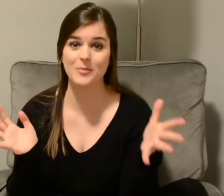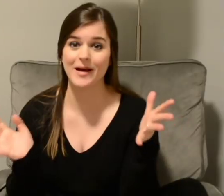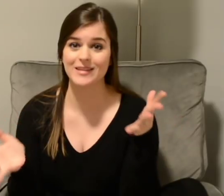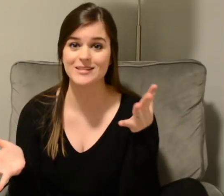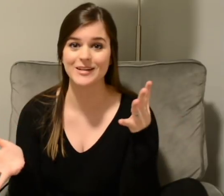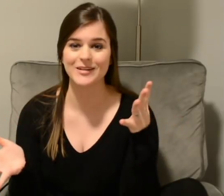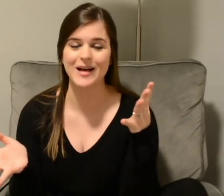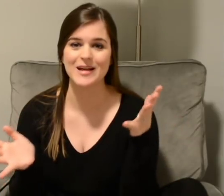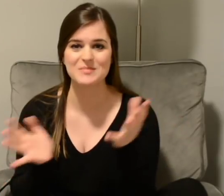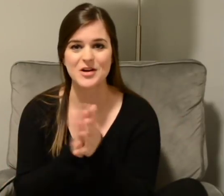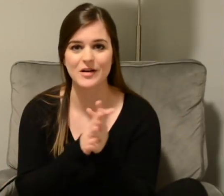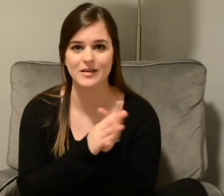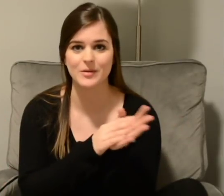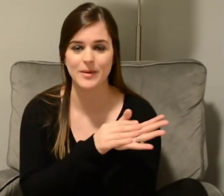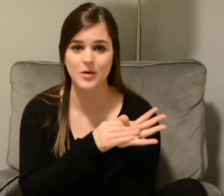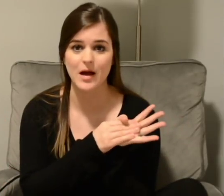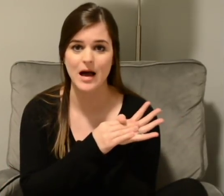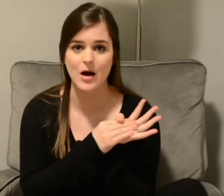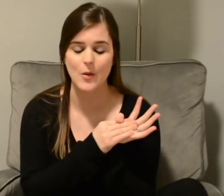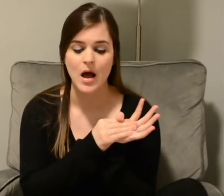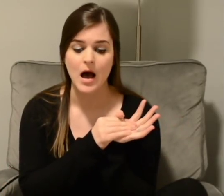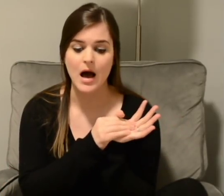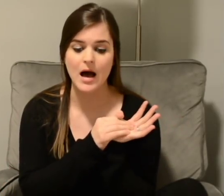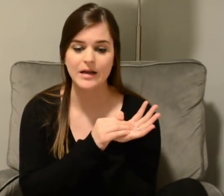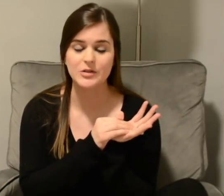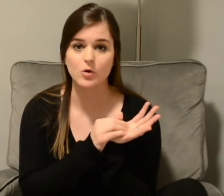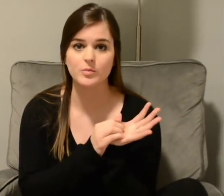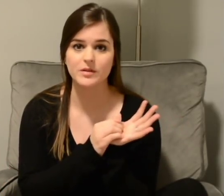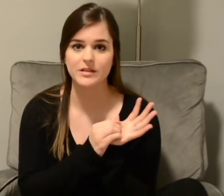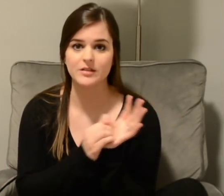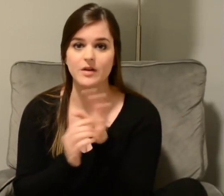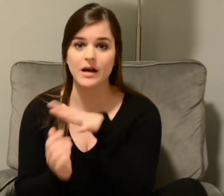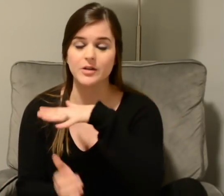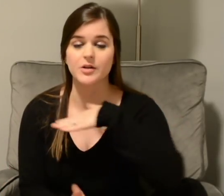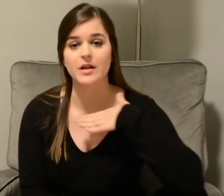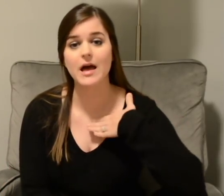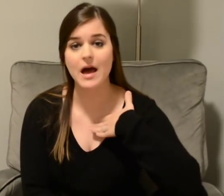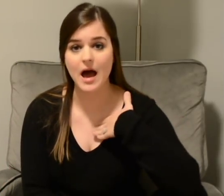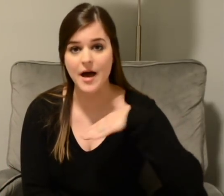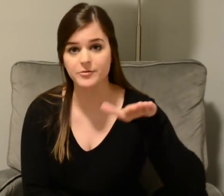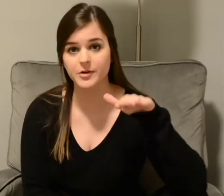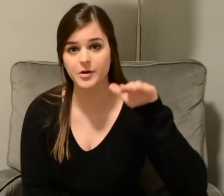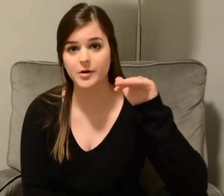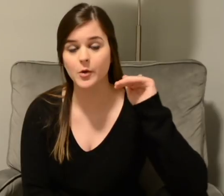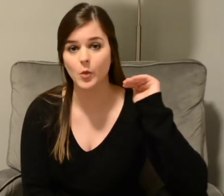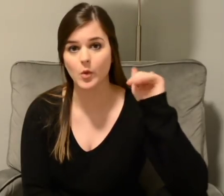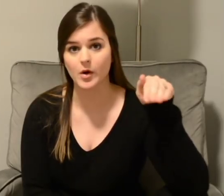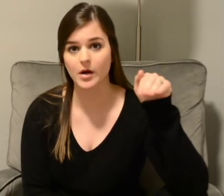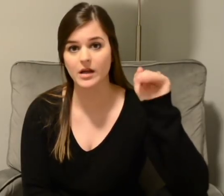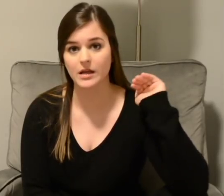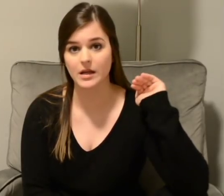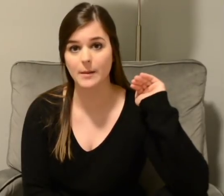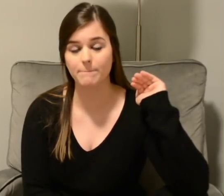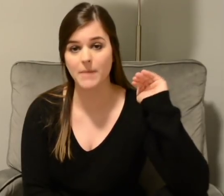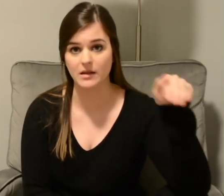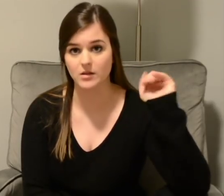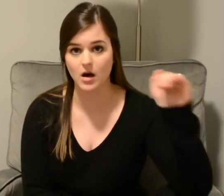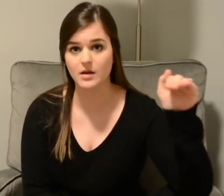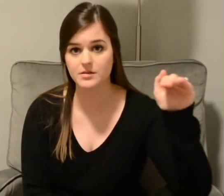by the title, I am talking about how I don't believe I could ever work in pet loss.